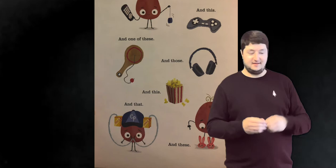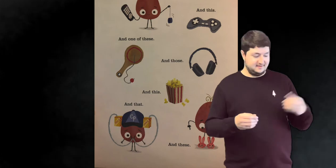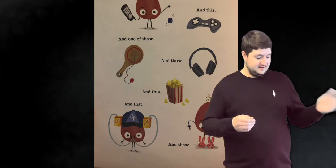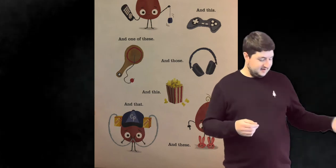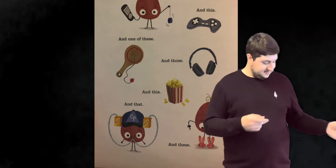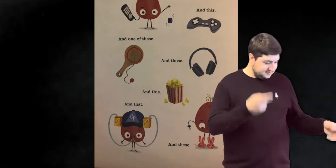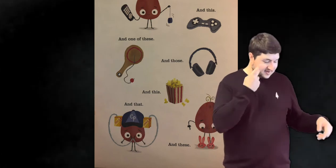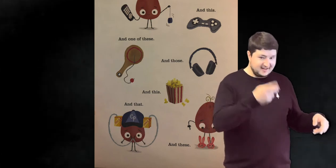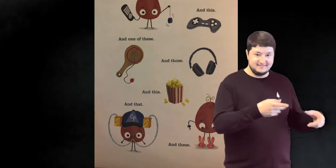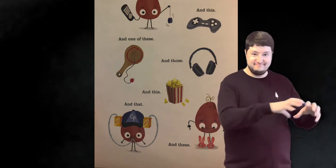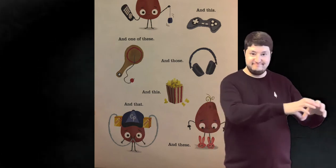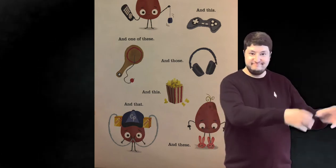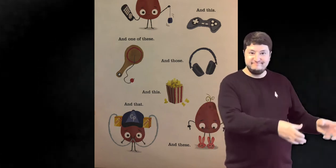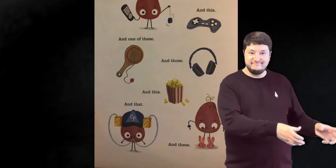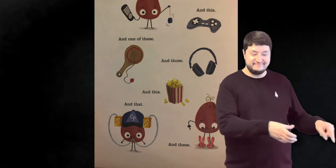And this